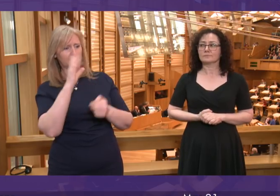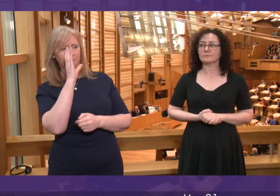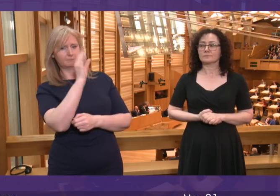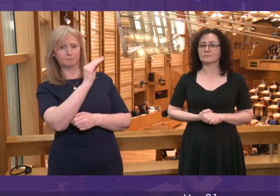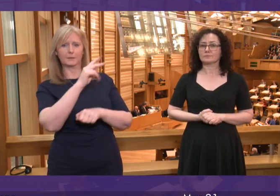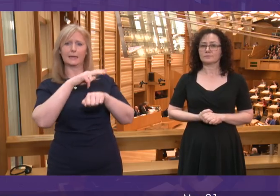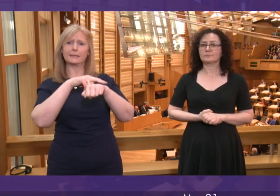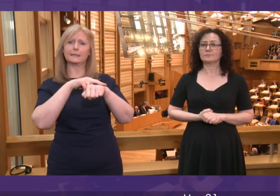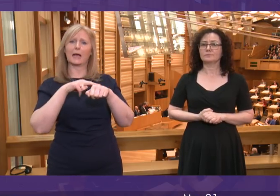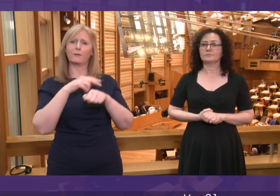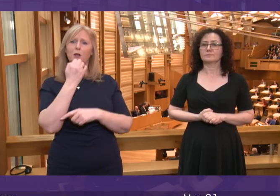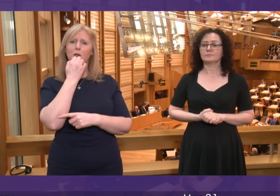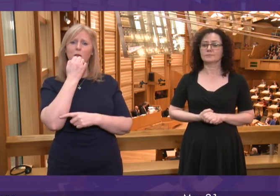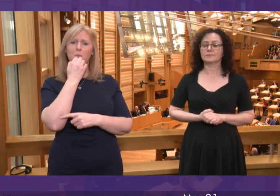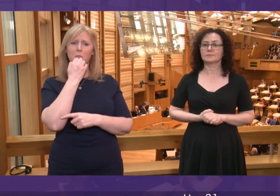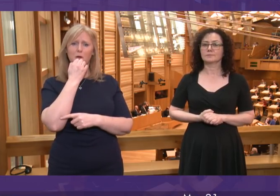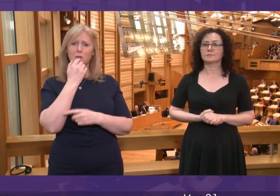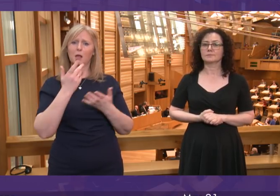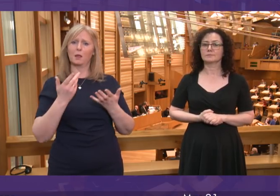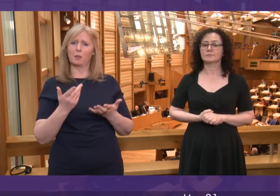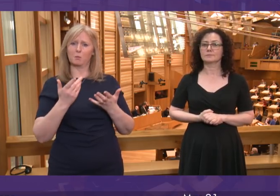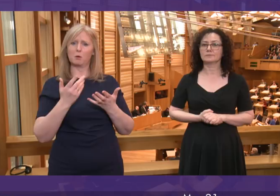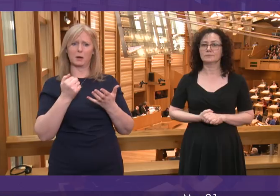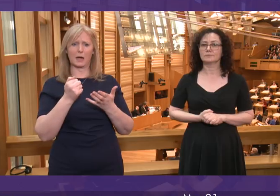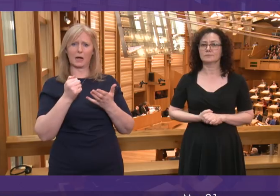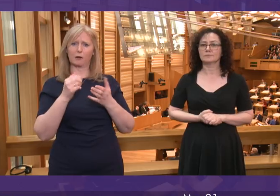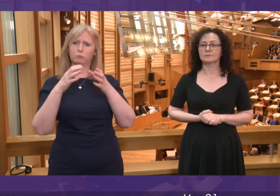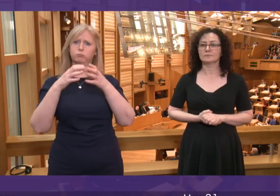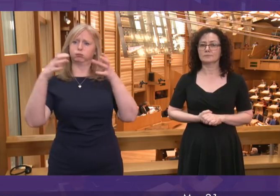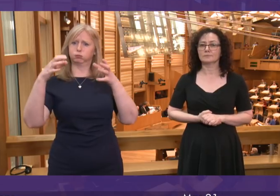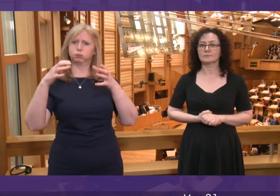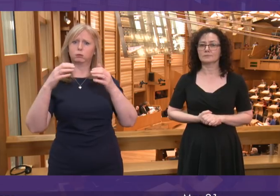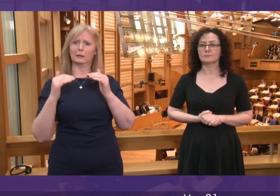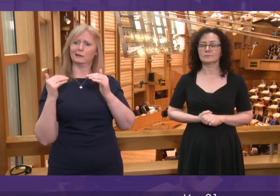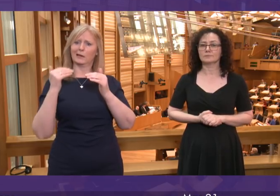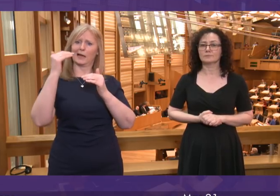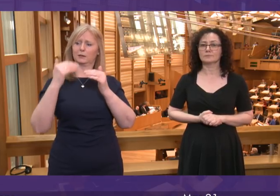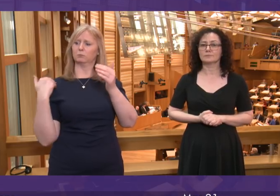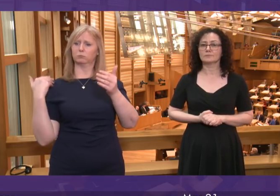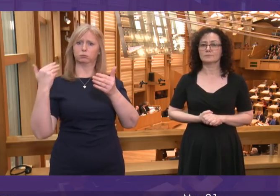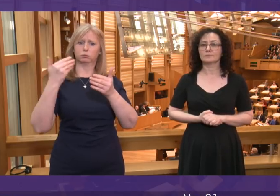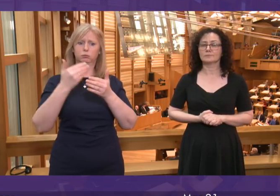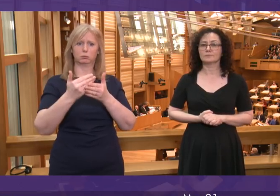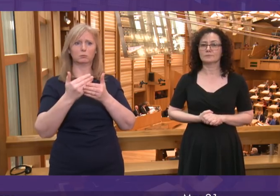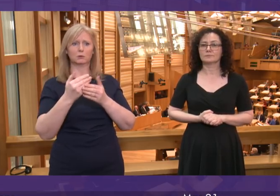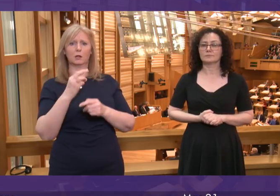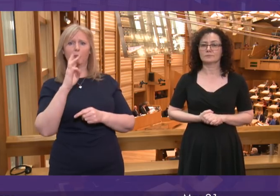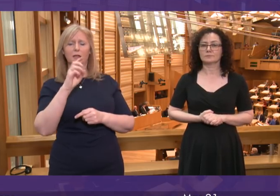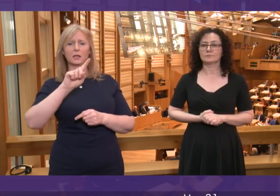in NHS Scotland are now at a record high and are up by over 13